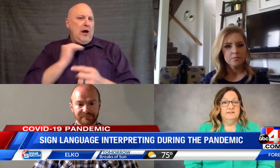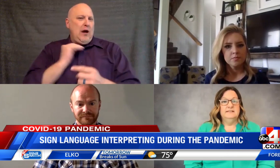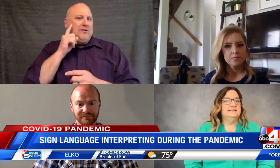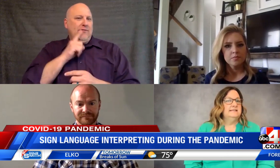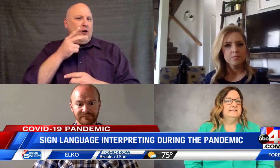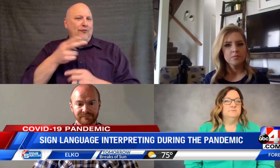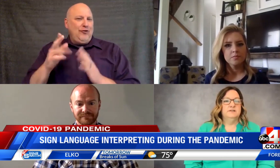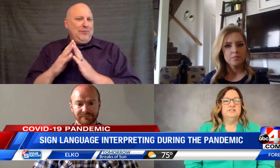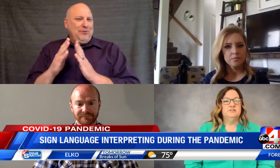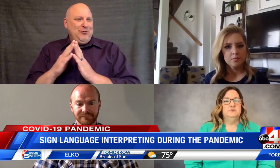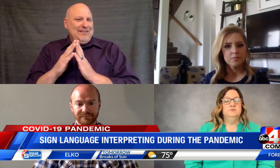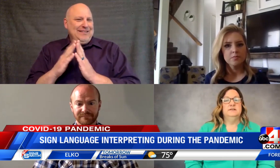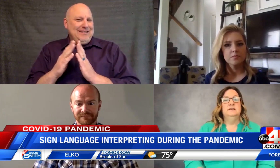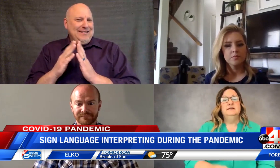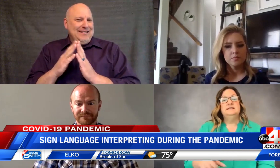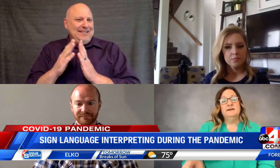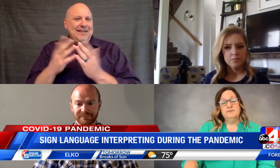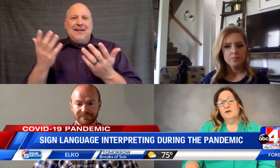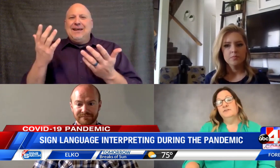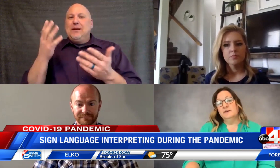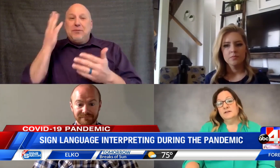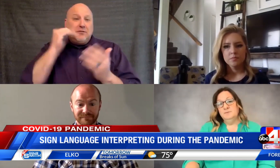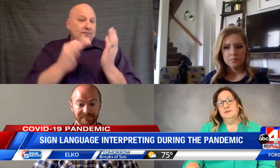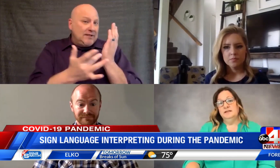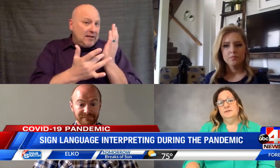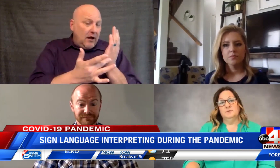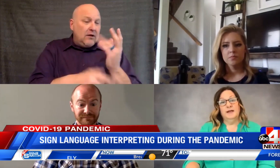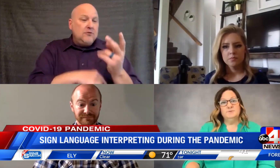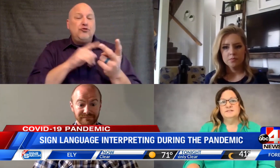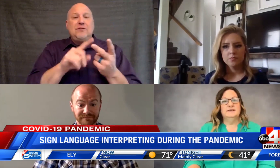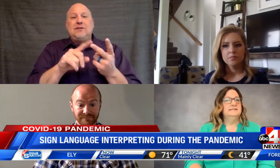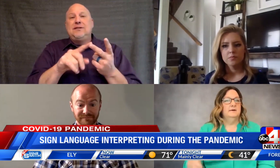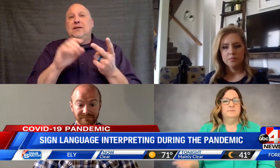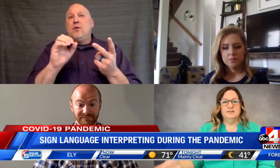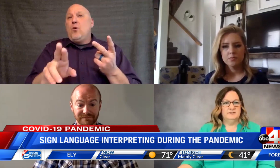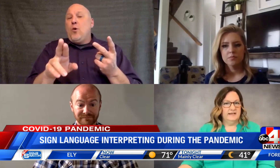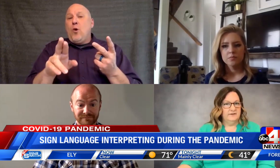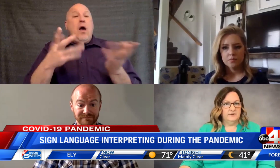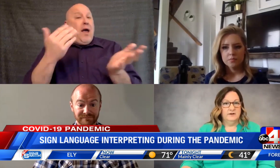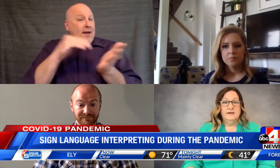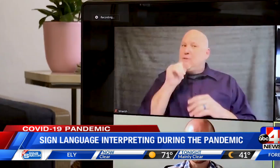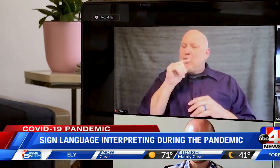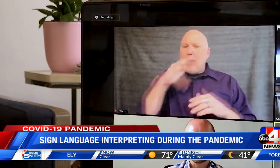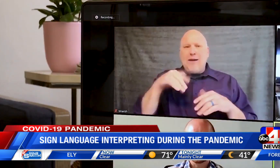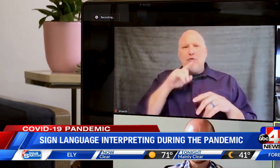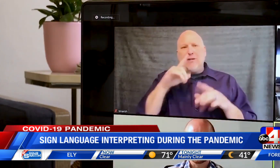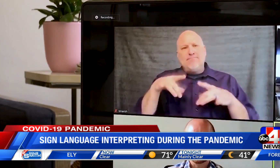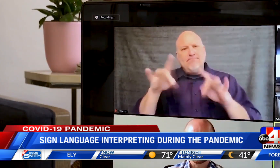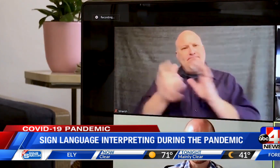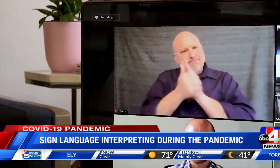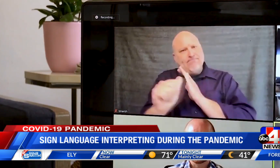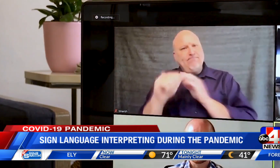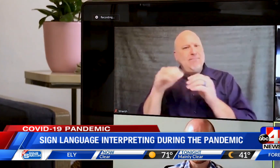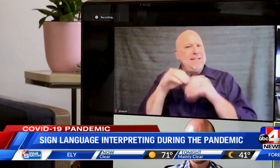and it doesn't reach to the deaf and hard of hearing community through captions until much later. Another thing to think about is the language barrier.